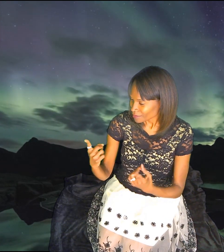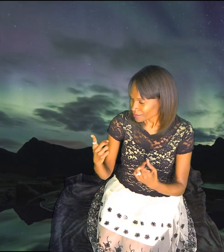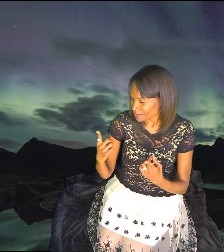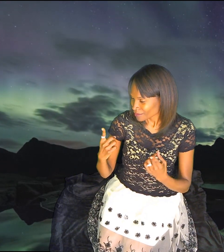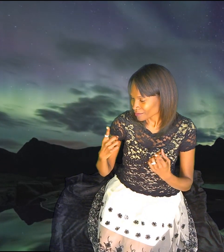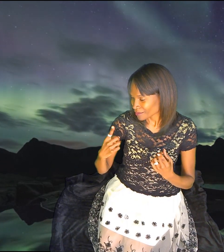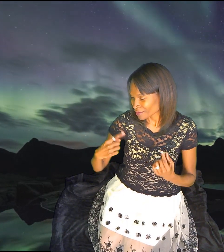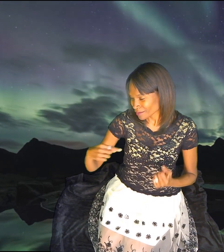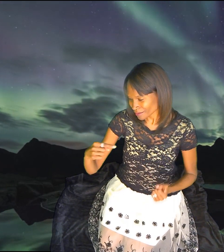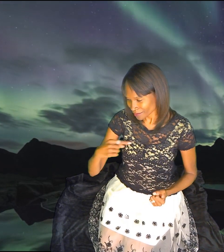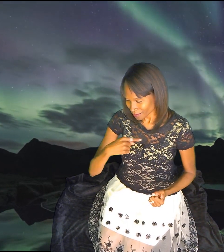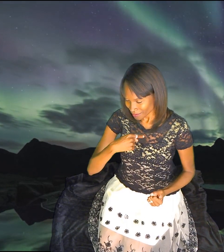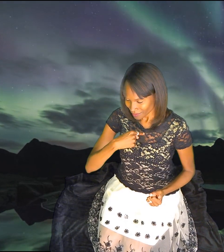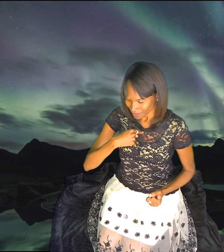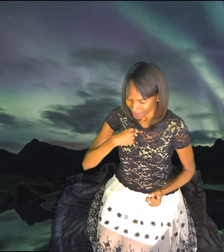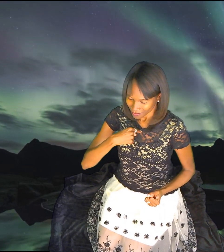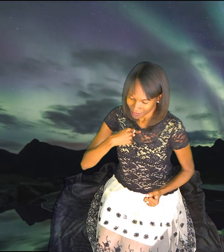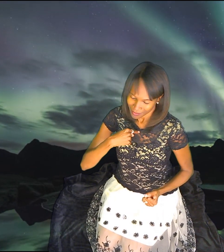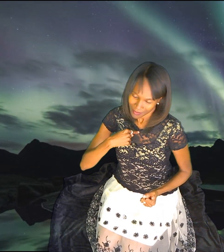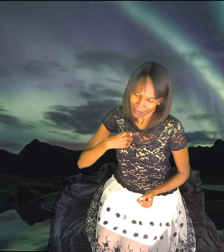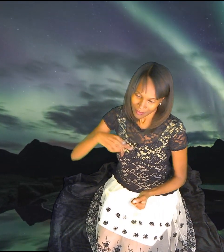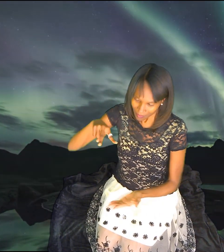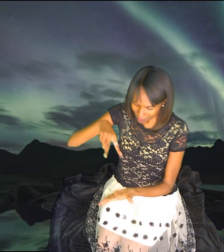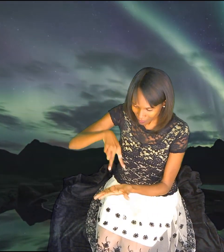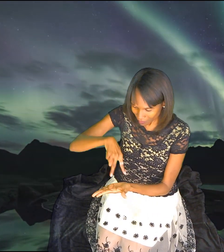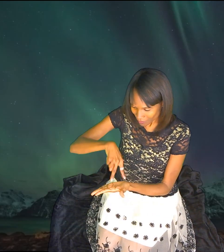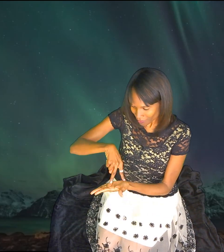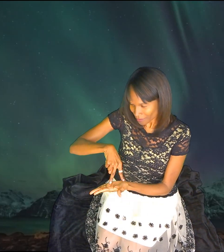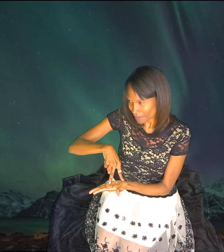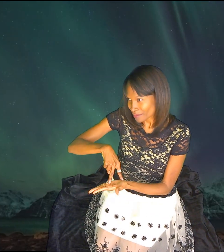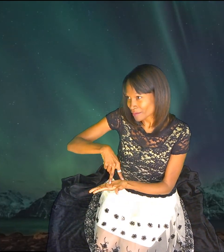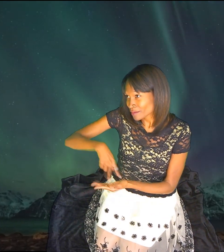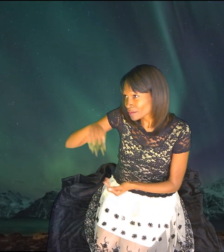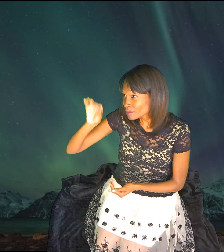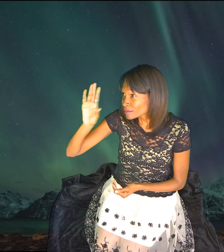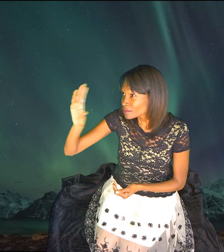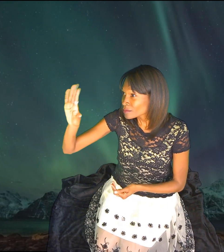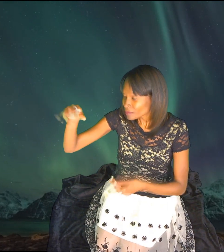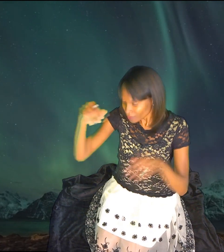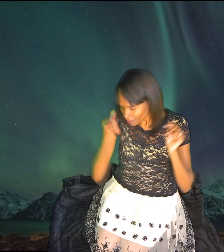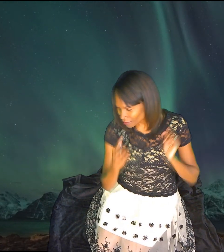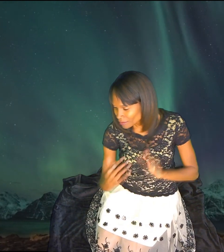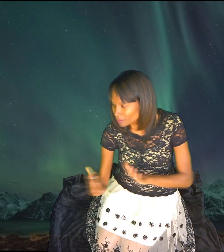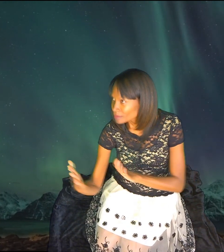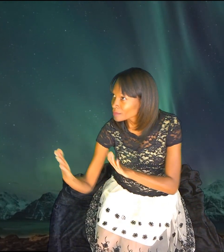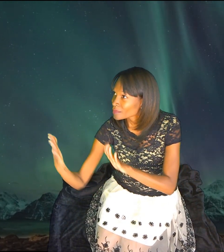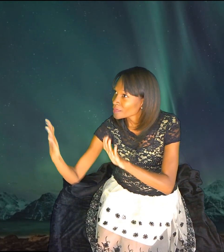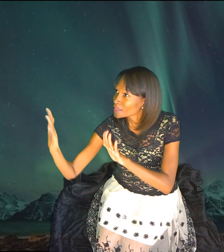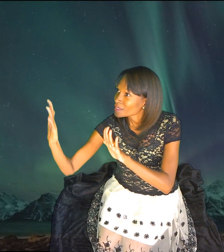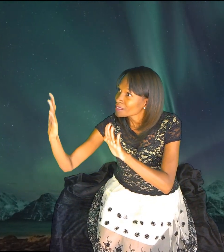And I find myself Standing in the sun